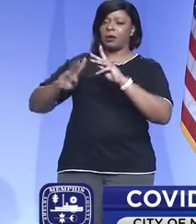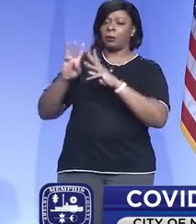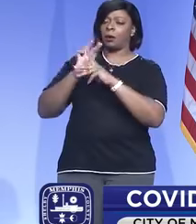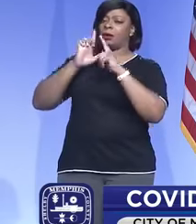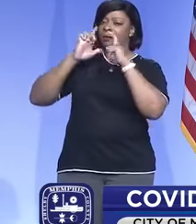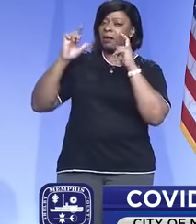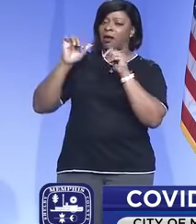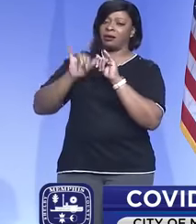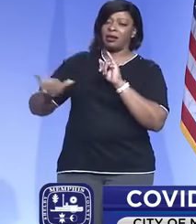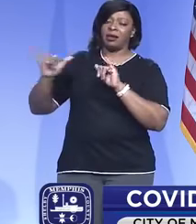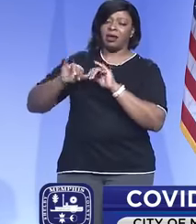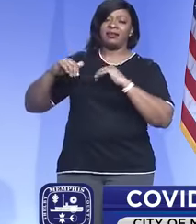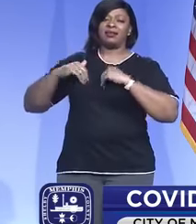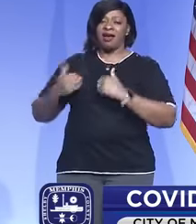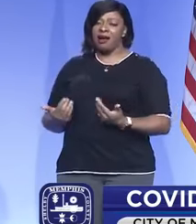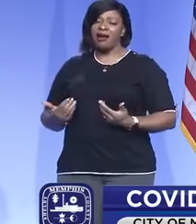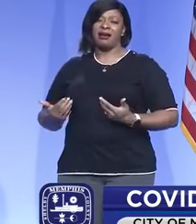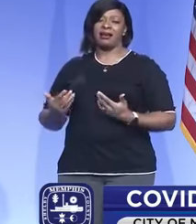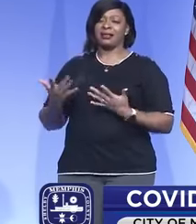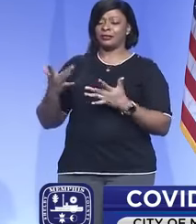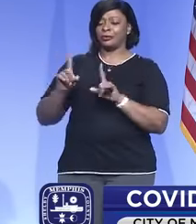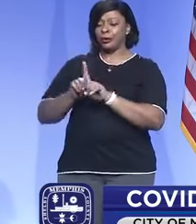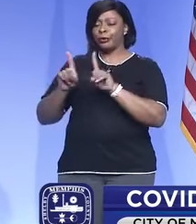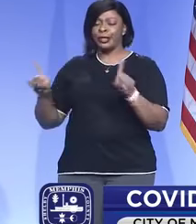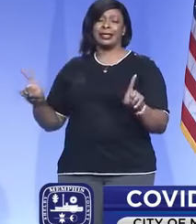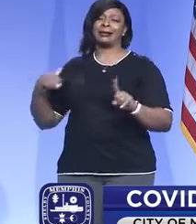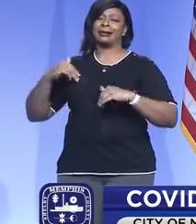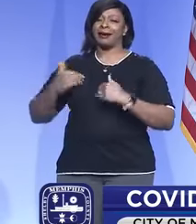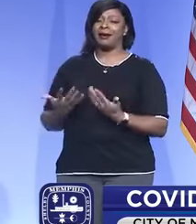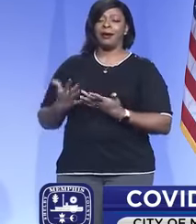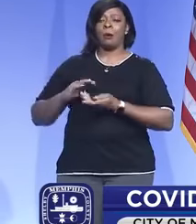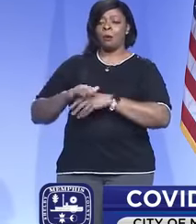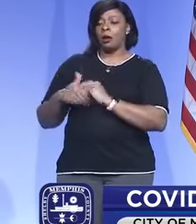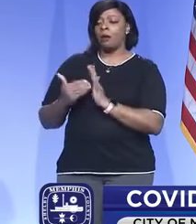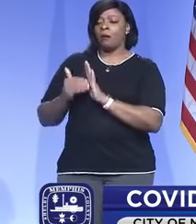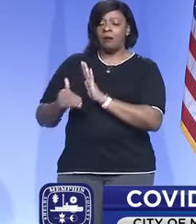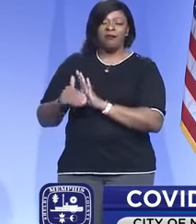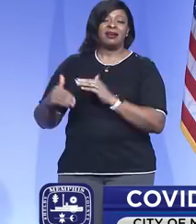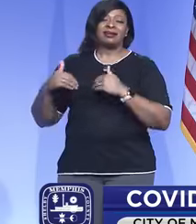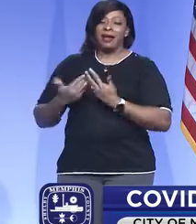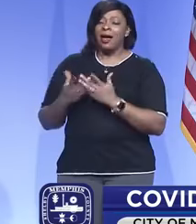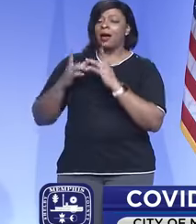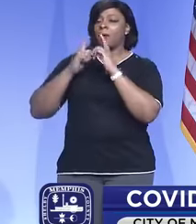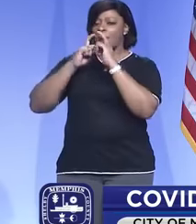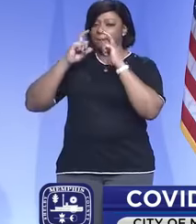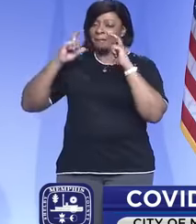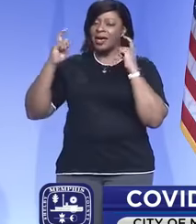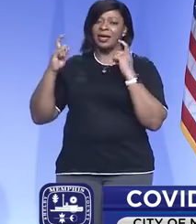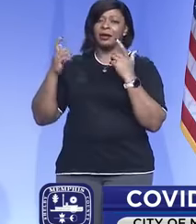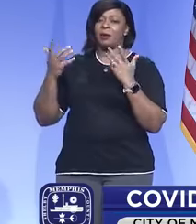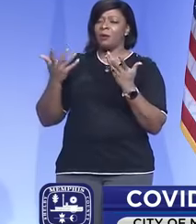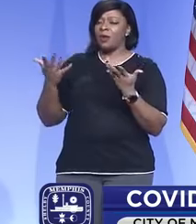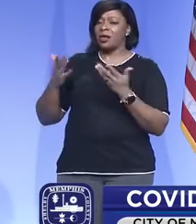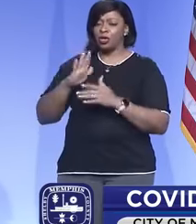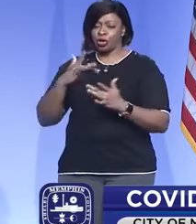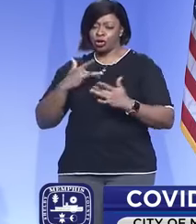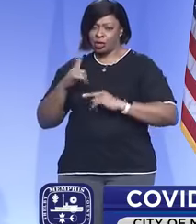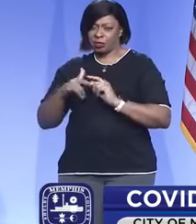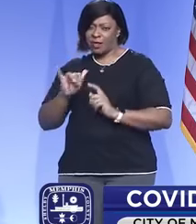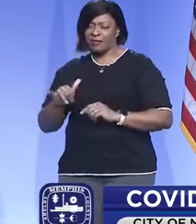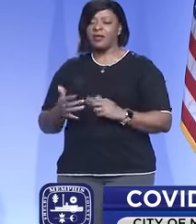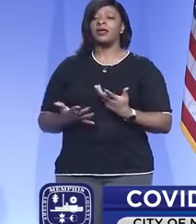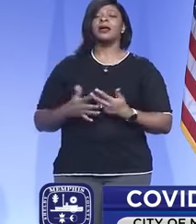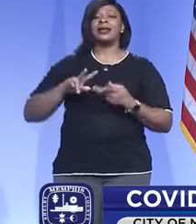getting tired of socially distancing, of washing hands, of wearing masks, and whatnot? And then my second